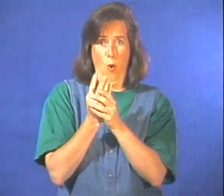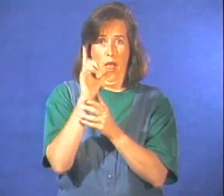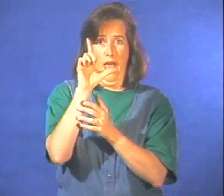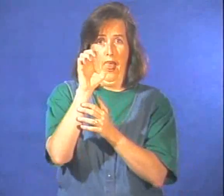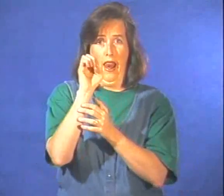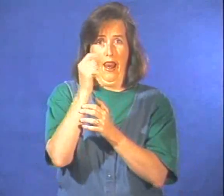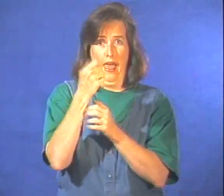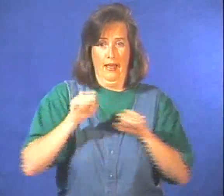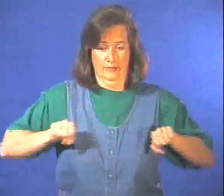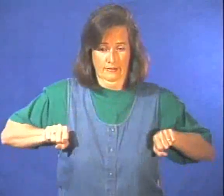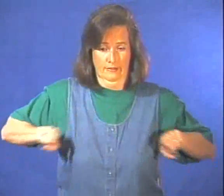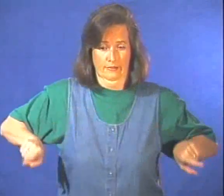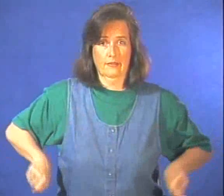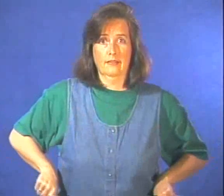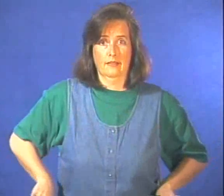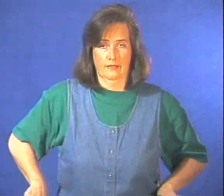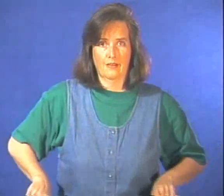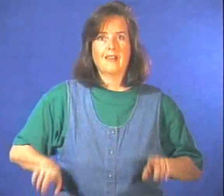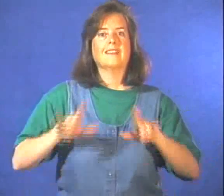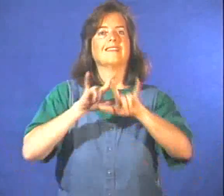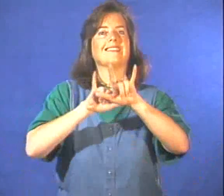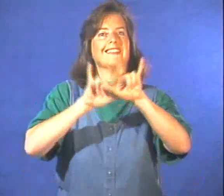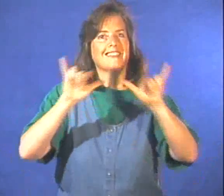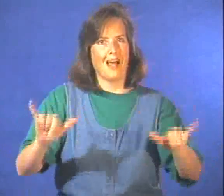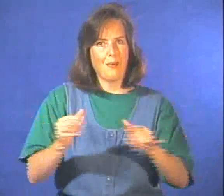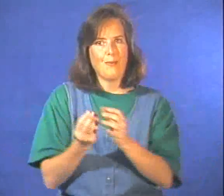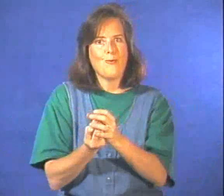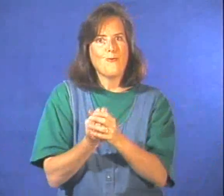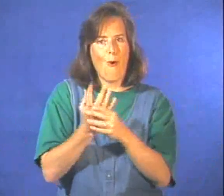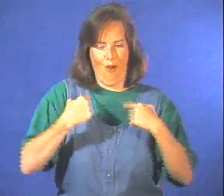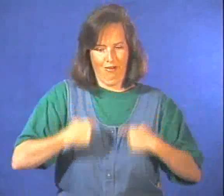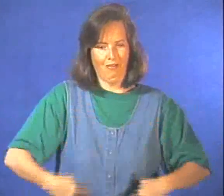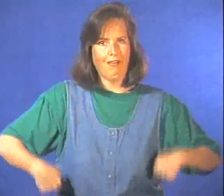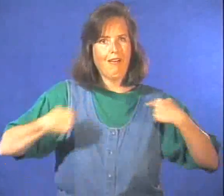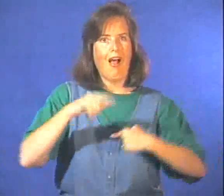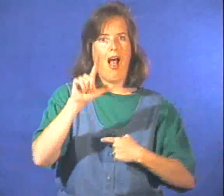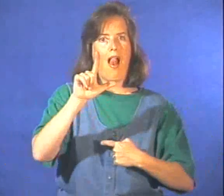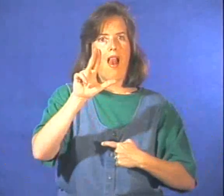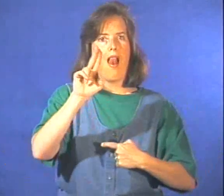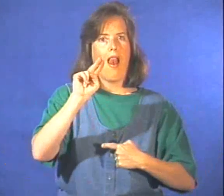Gradually, as they grow legs, some amphibians grow lungs too.